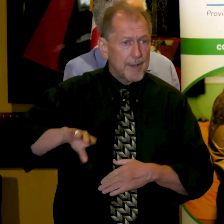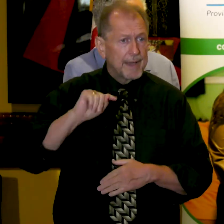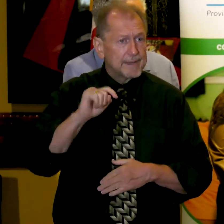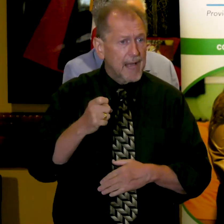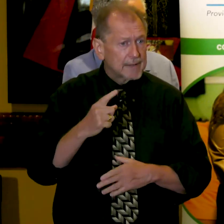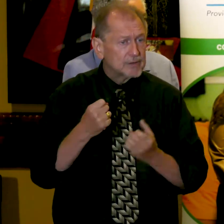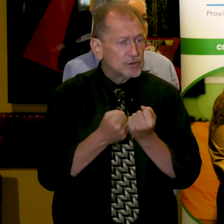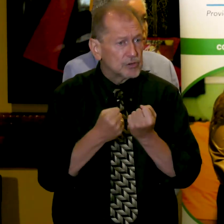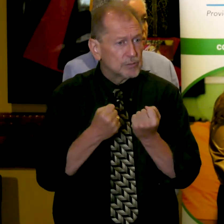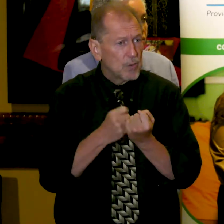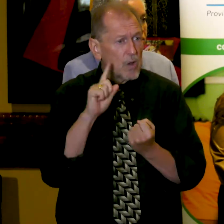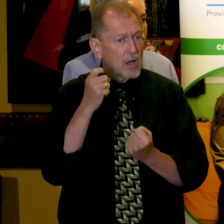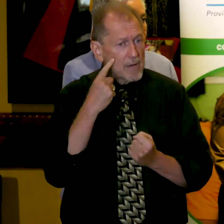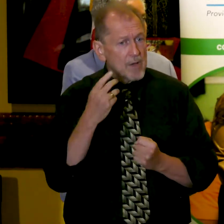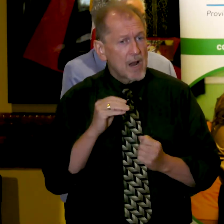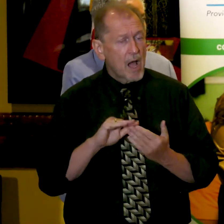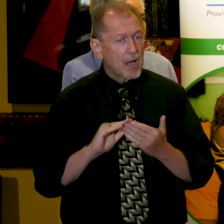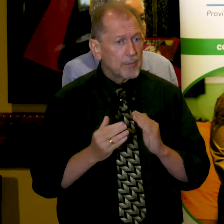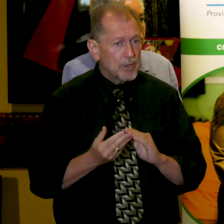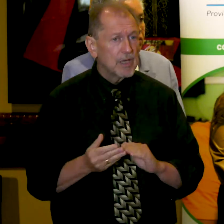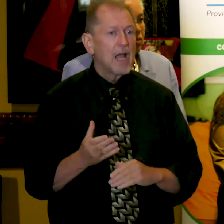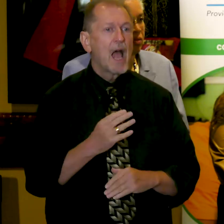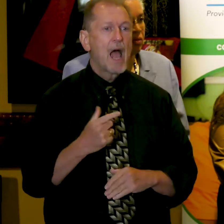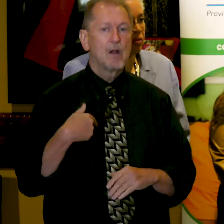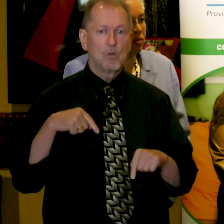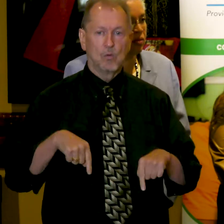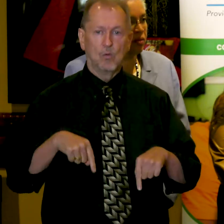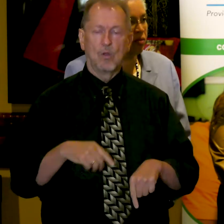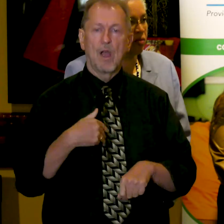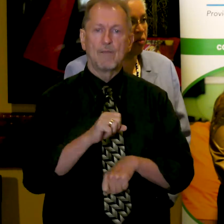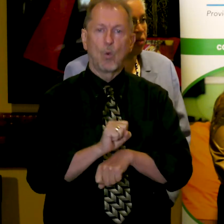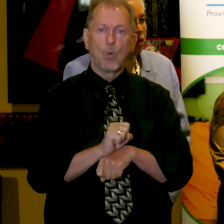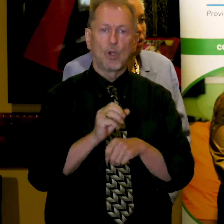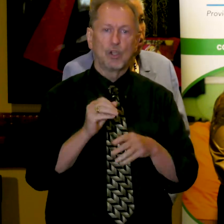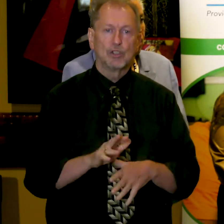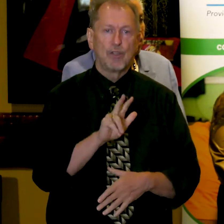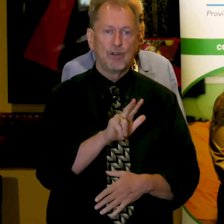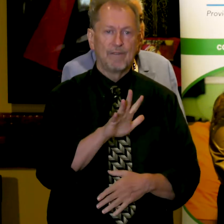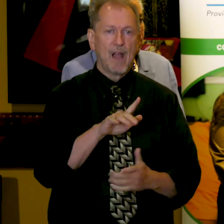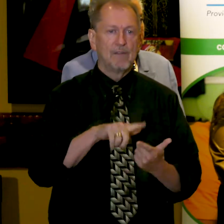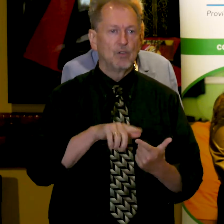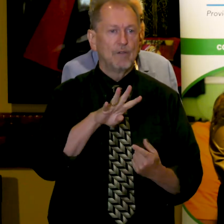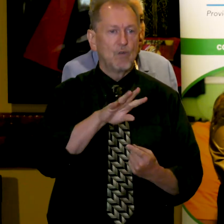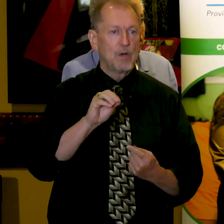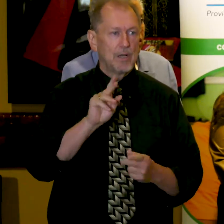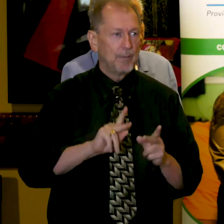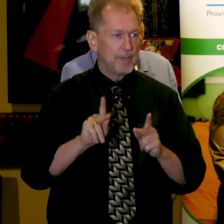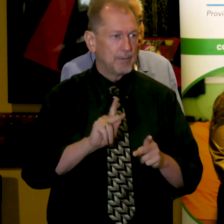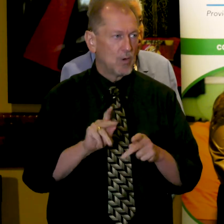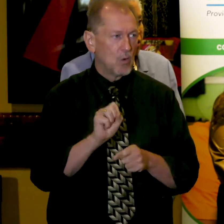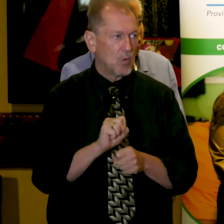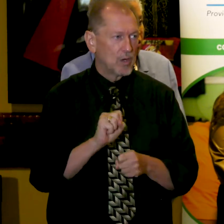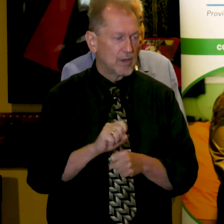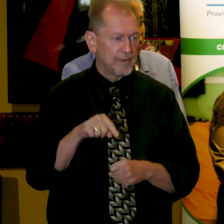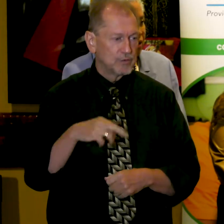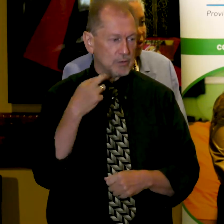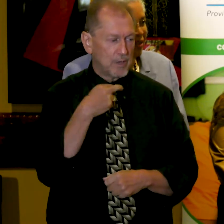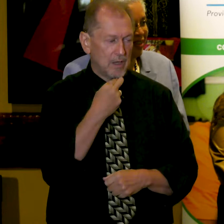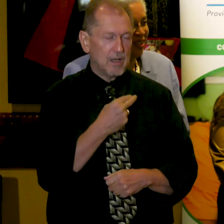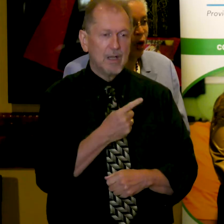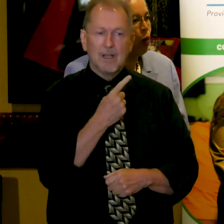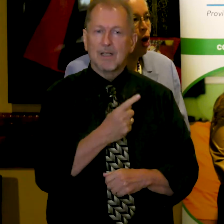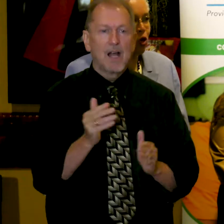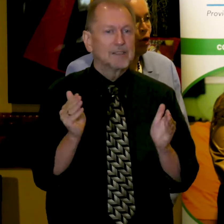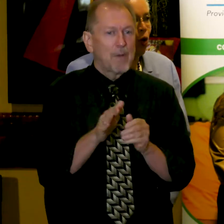example, here I employ close to 35, 40 people. So I'm not, I'm not that small. don't think I'm going to qualify